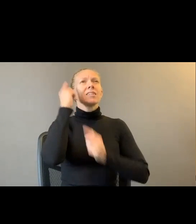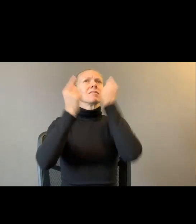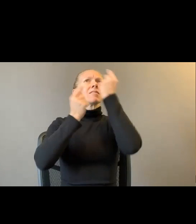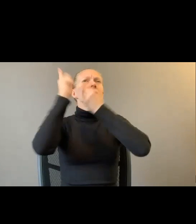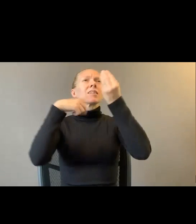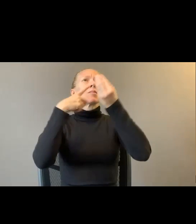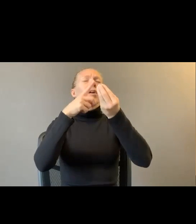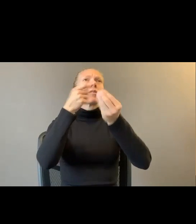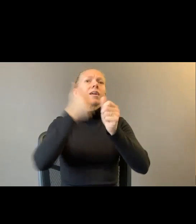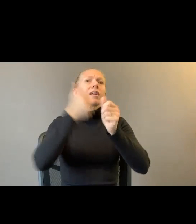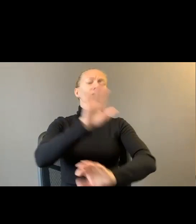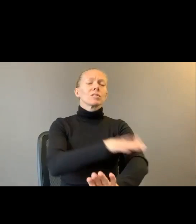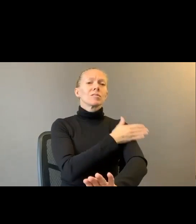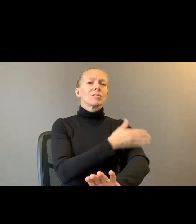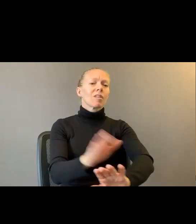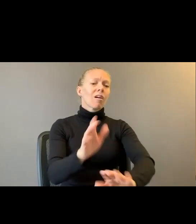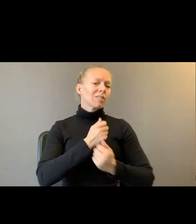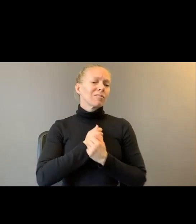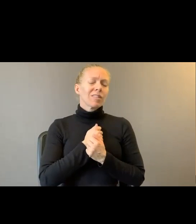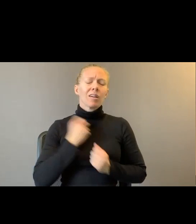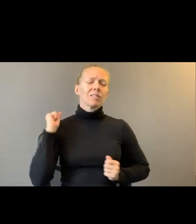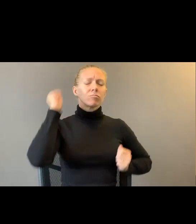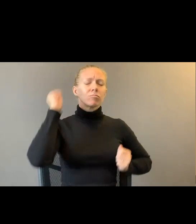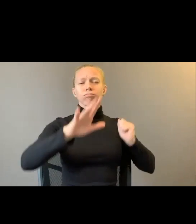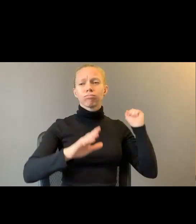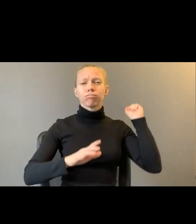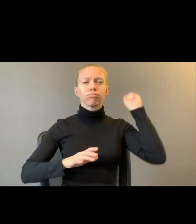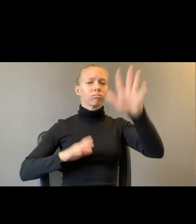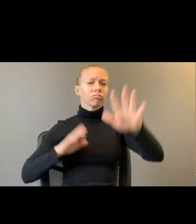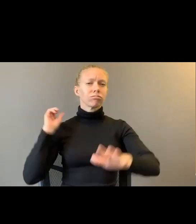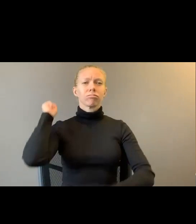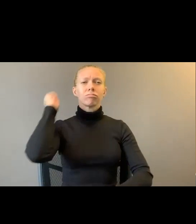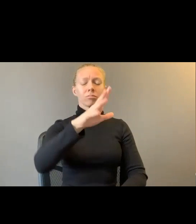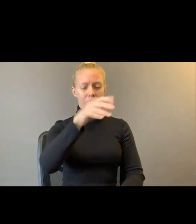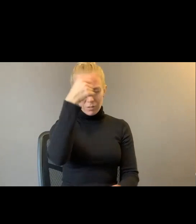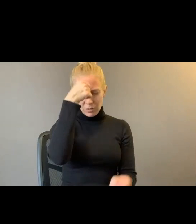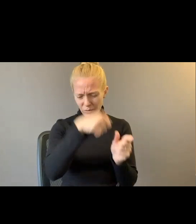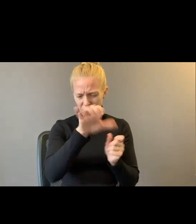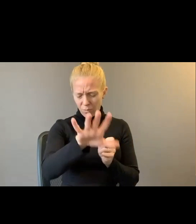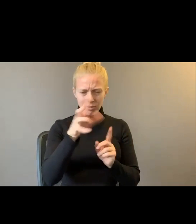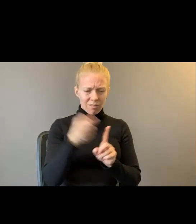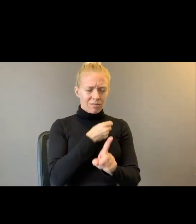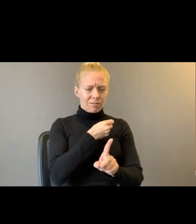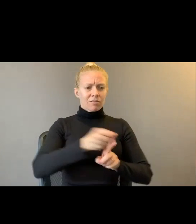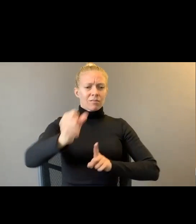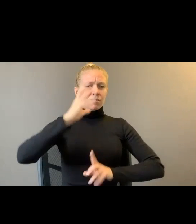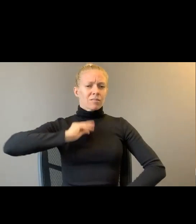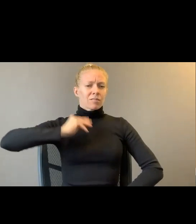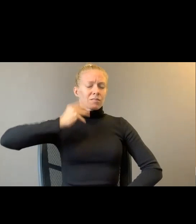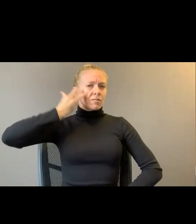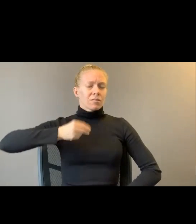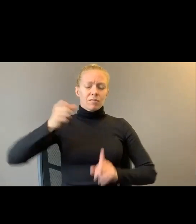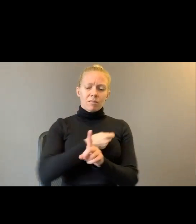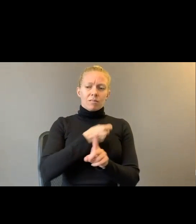hurled at you and yours. Recall how battered you were by sheer understanding,